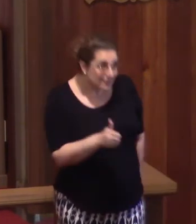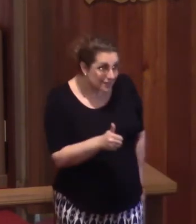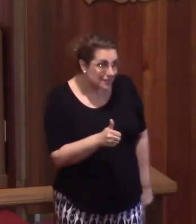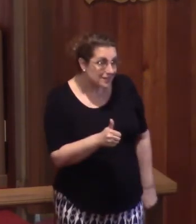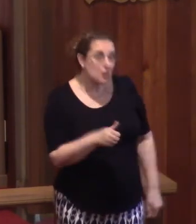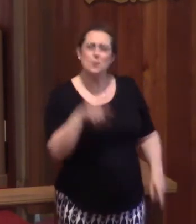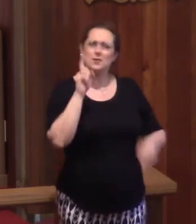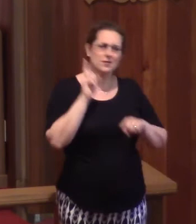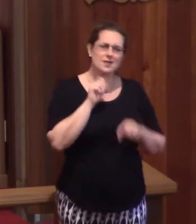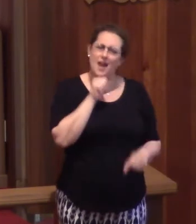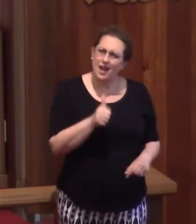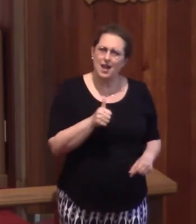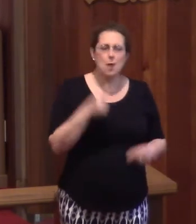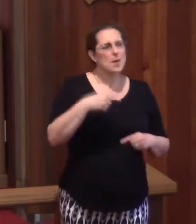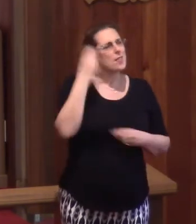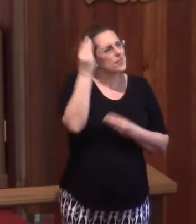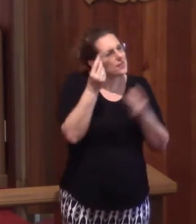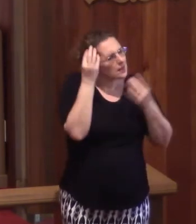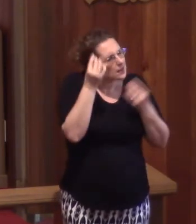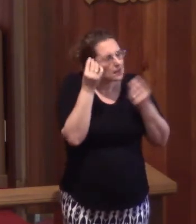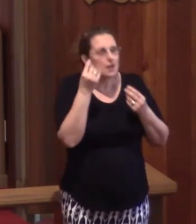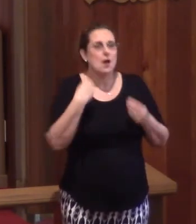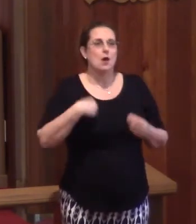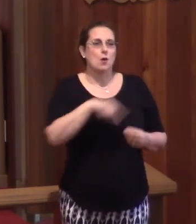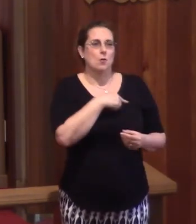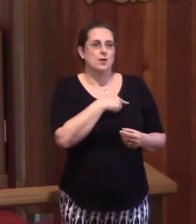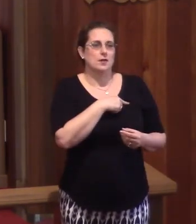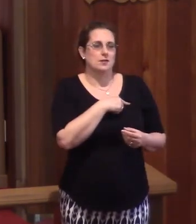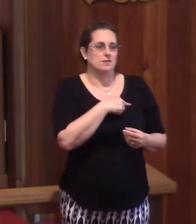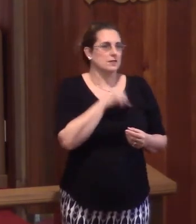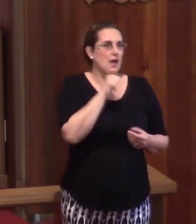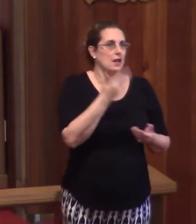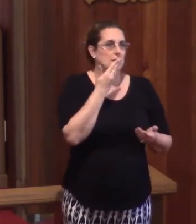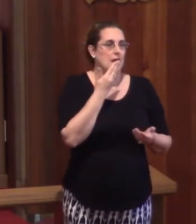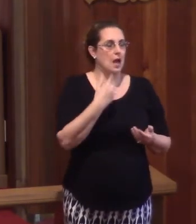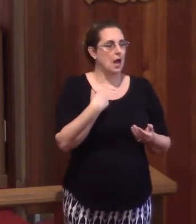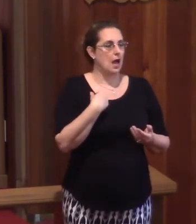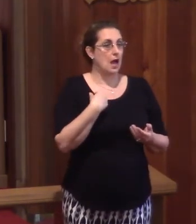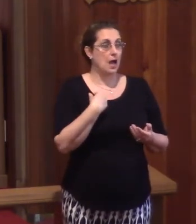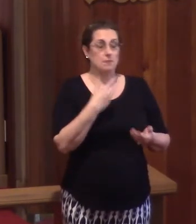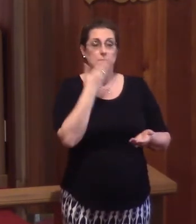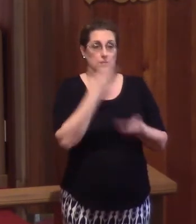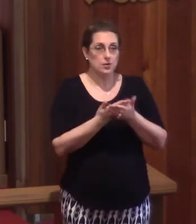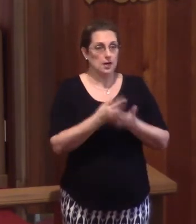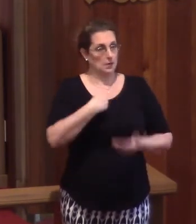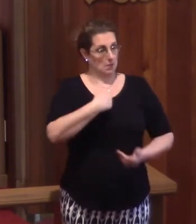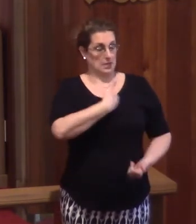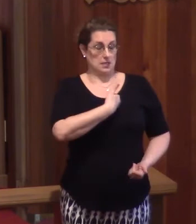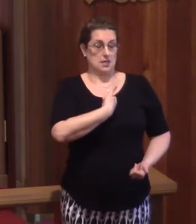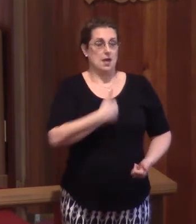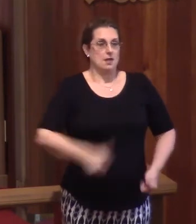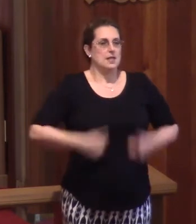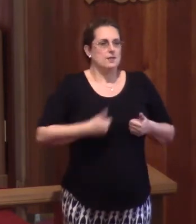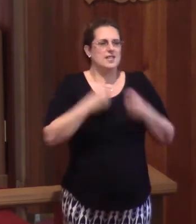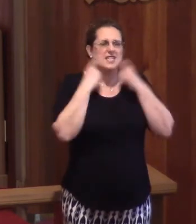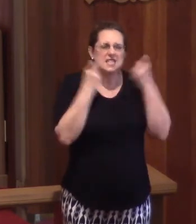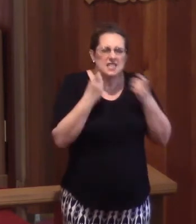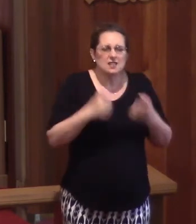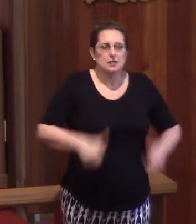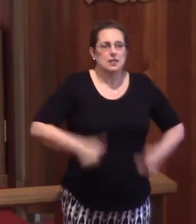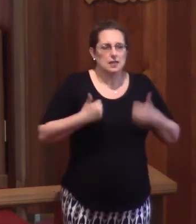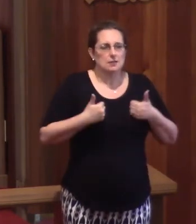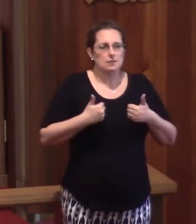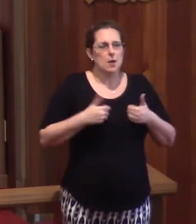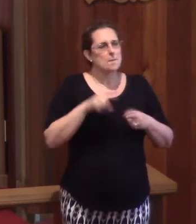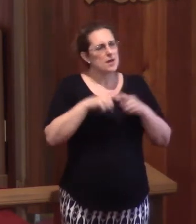We haven't. I mean, when you think about it. We've done a bang-up job. I know I have at living the sinful life. But when you think about